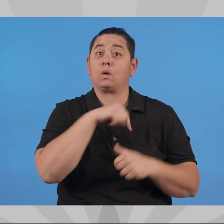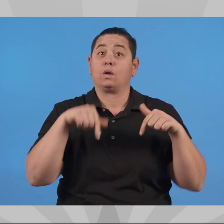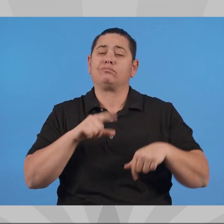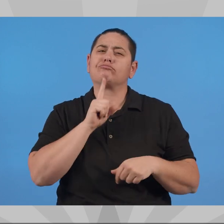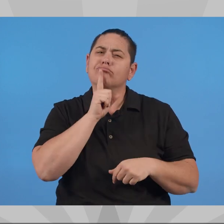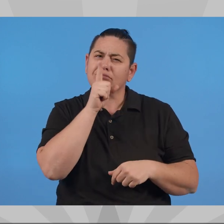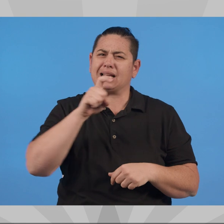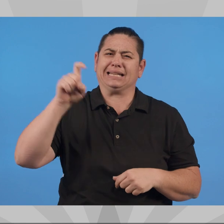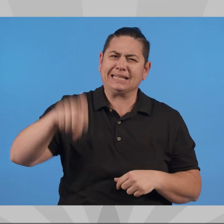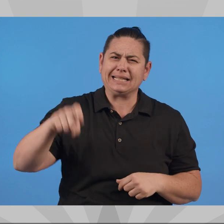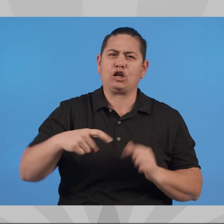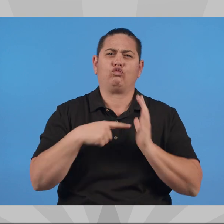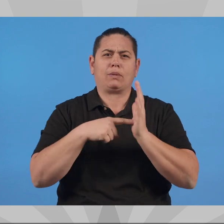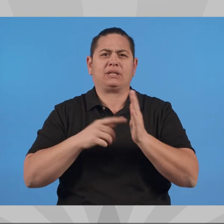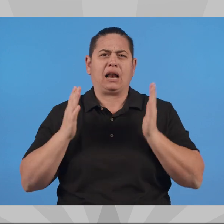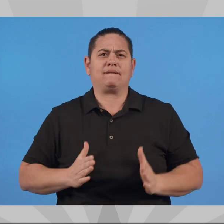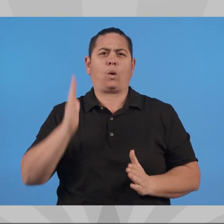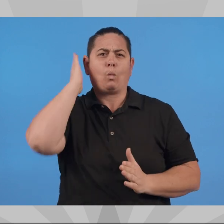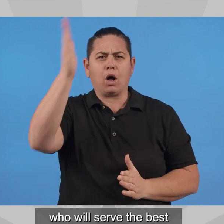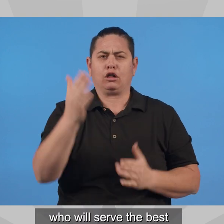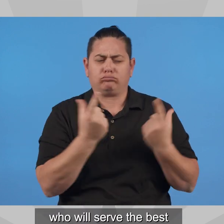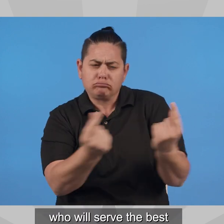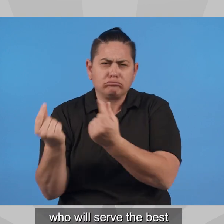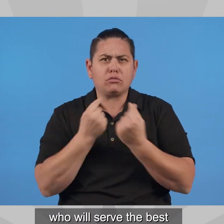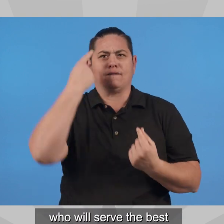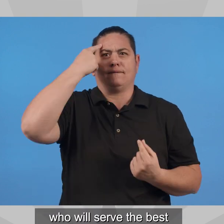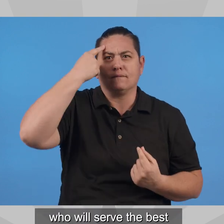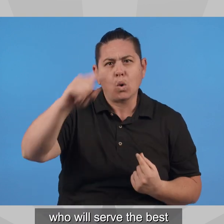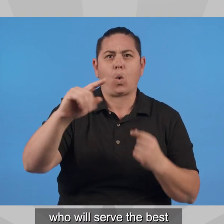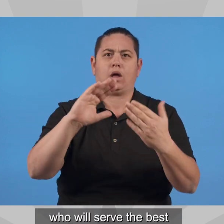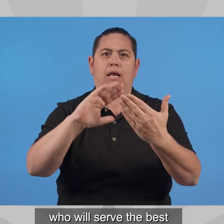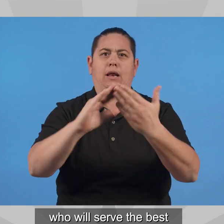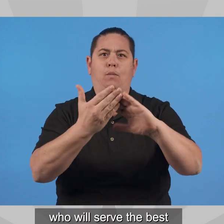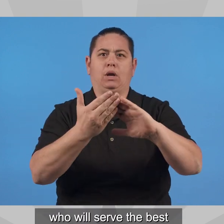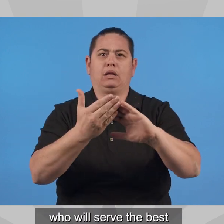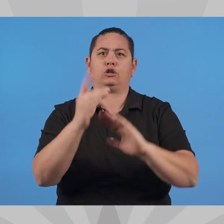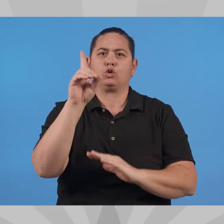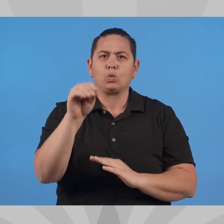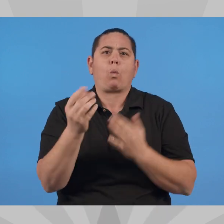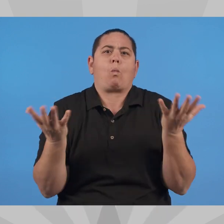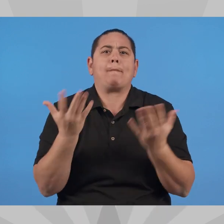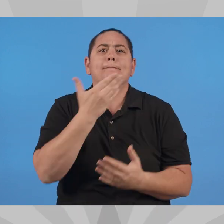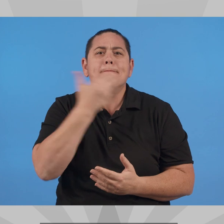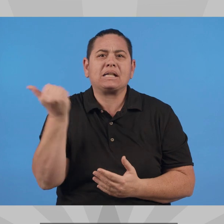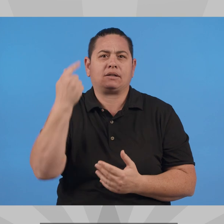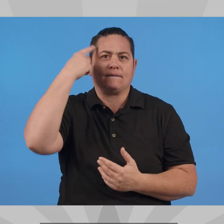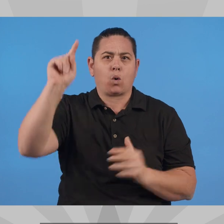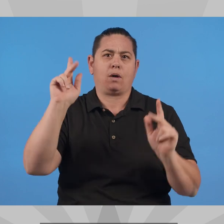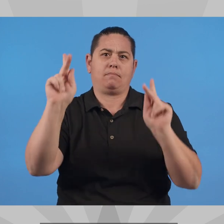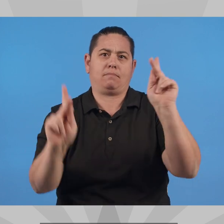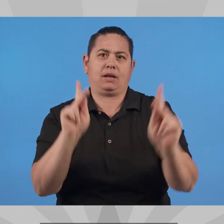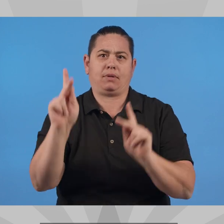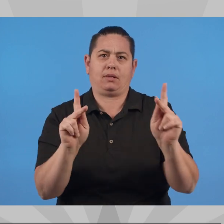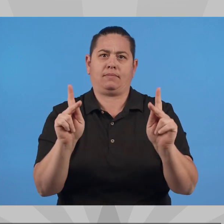Arizona desperately needs representatives who will serve the best interests of our community, leaders